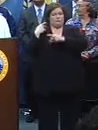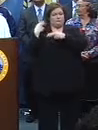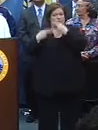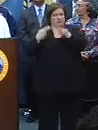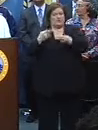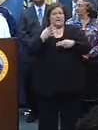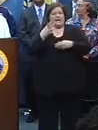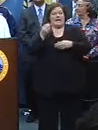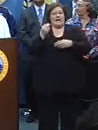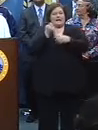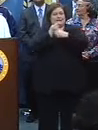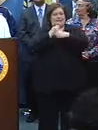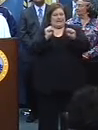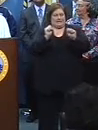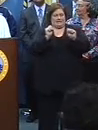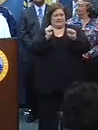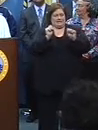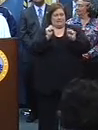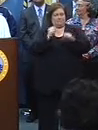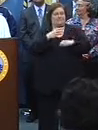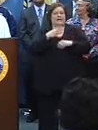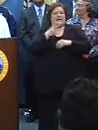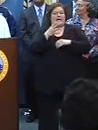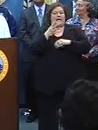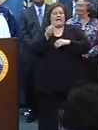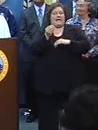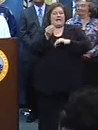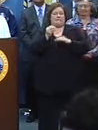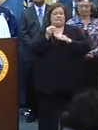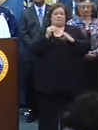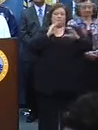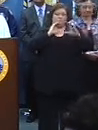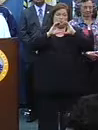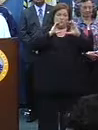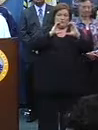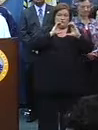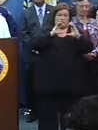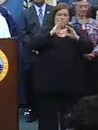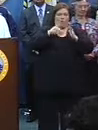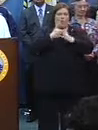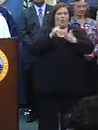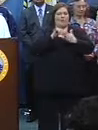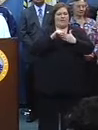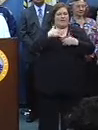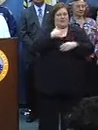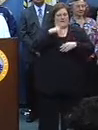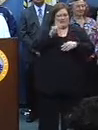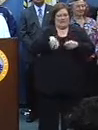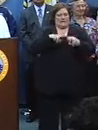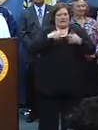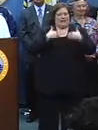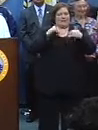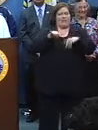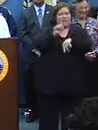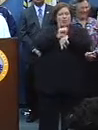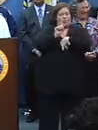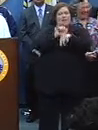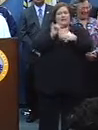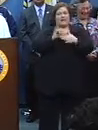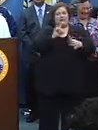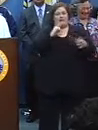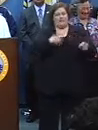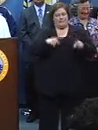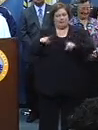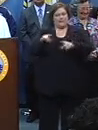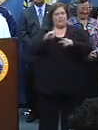uphold public safety. And that communication is all that we need to have this work. And that is happening